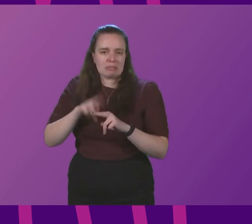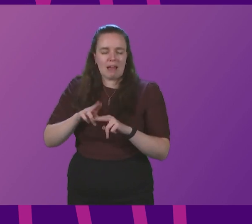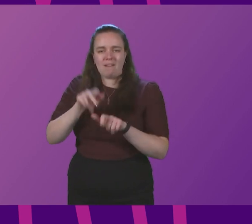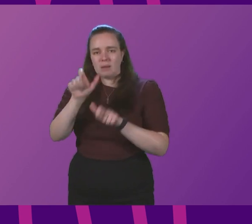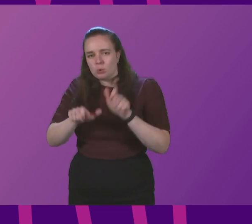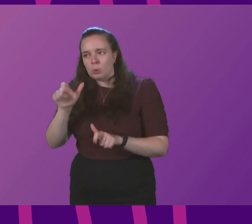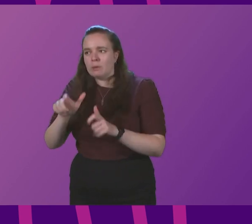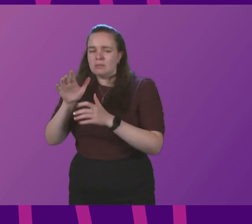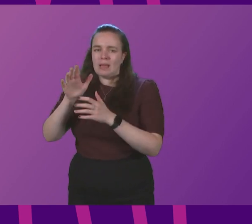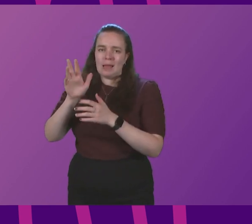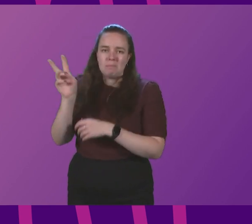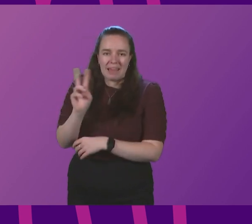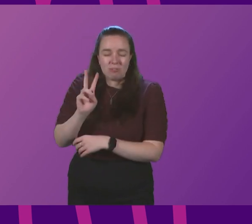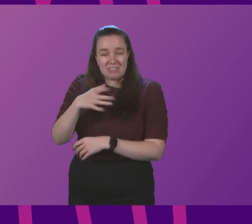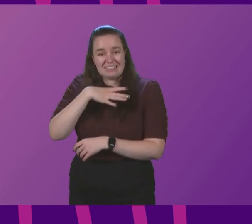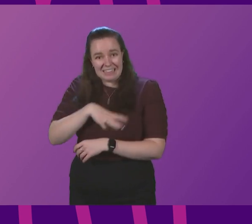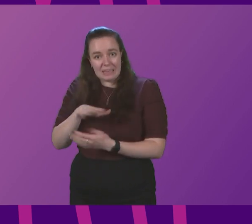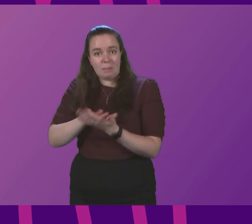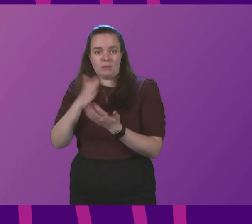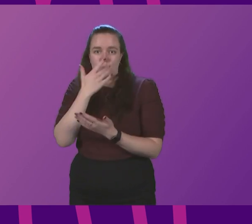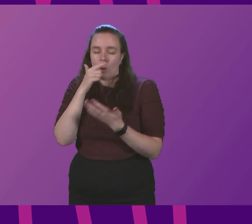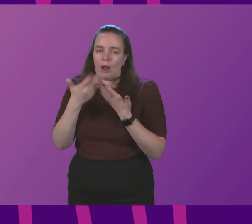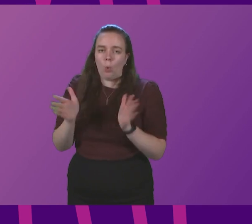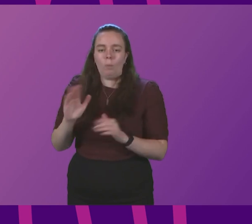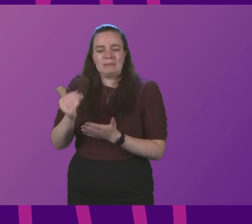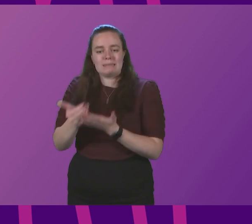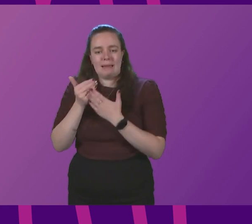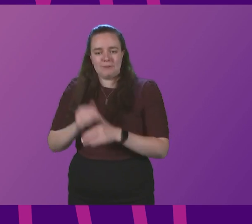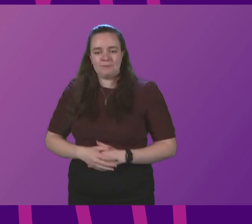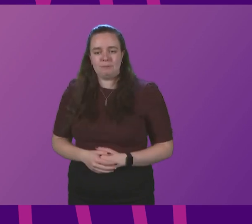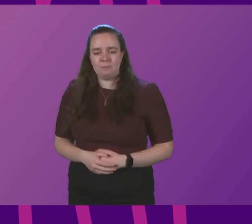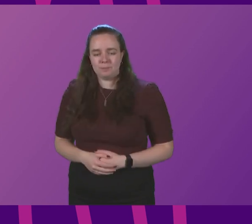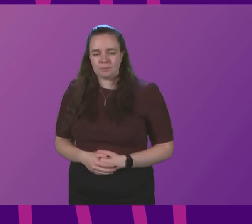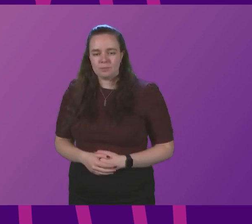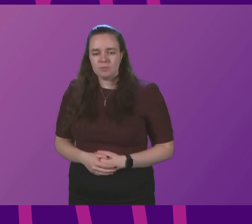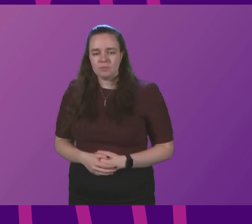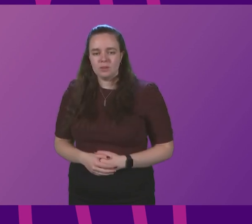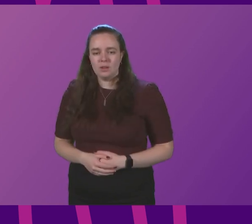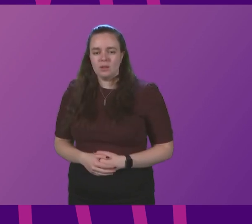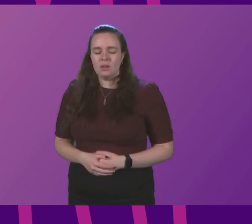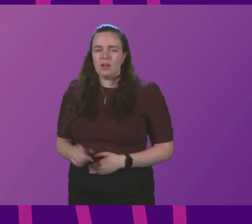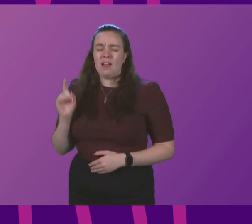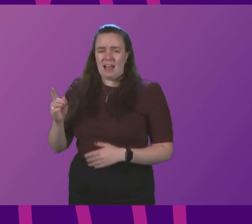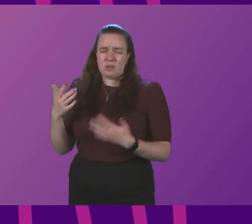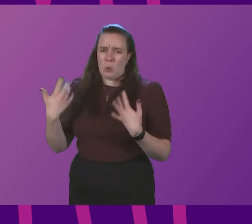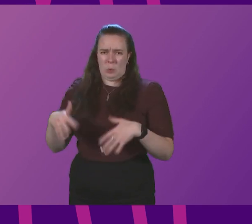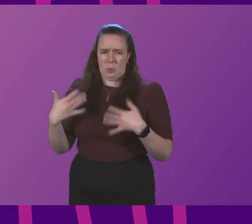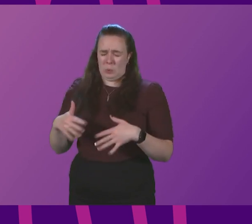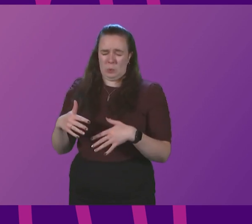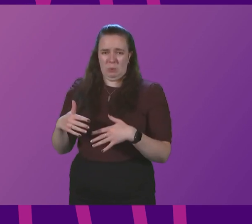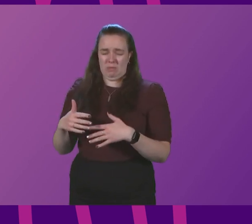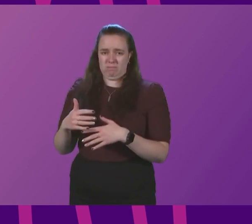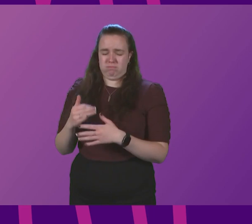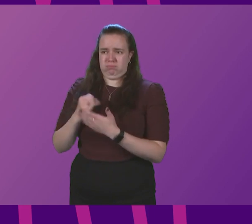need to keep our schools open safely? First Minister. Well, to get to respect, that's a gross mischaracterisation of the